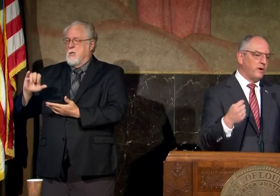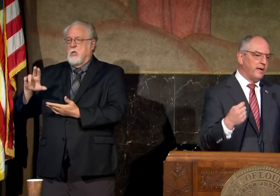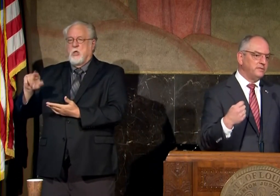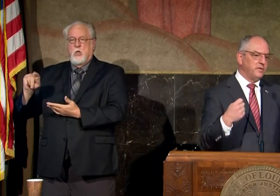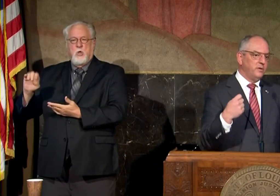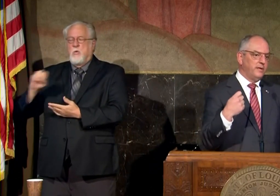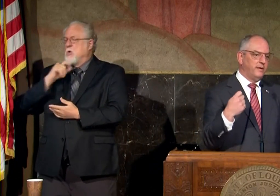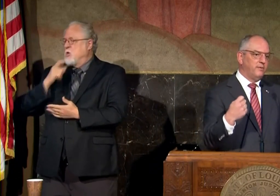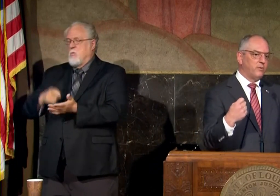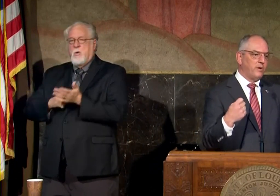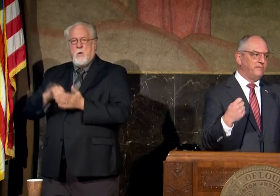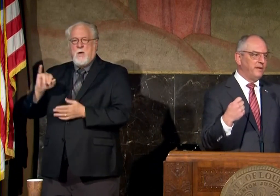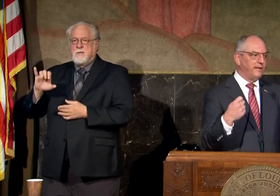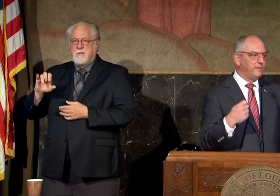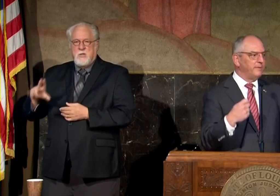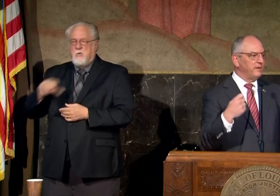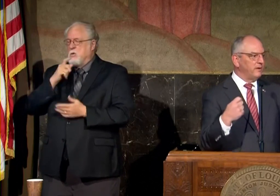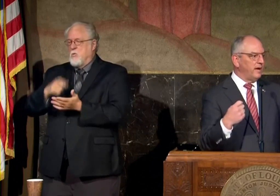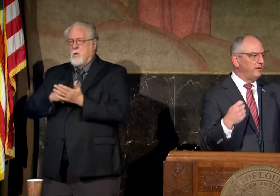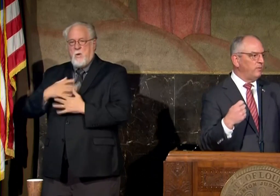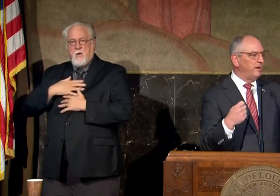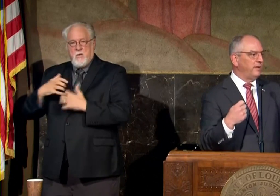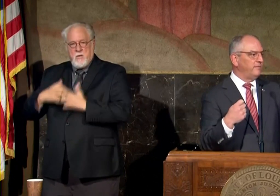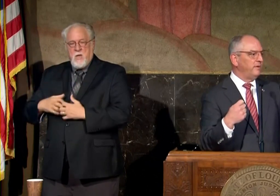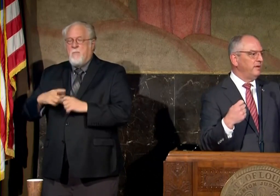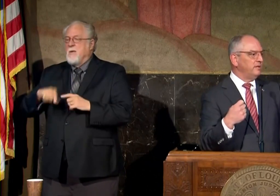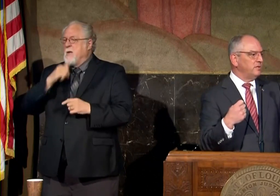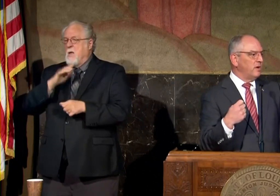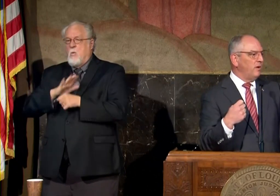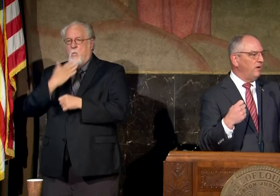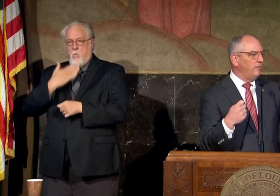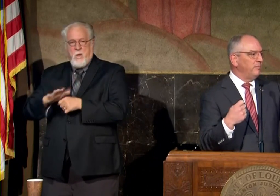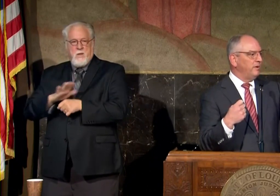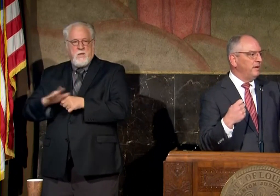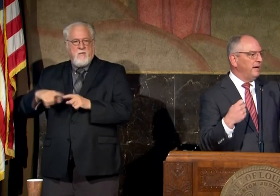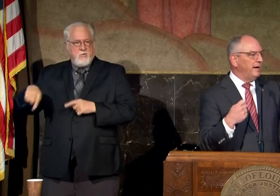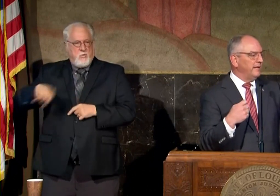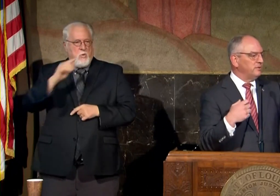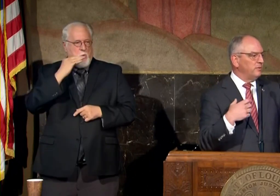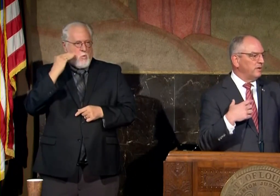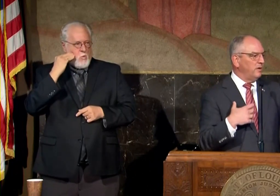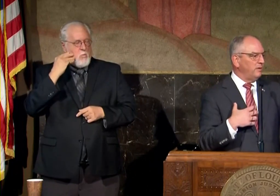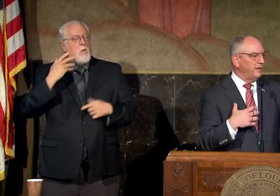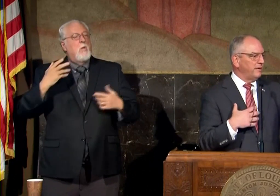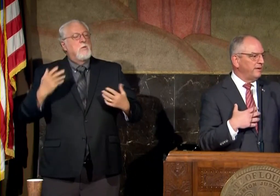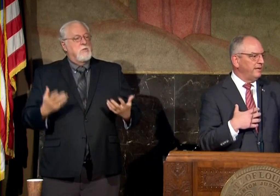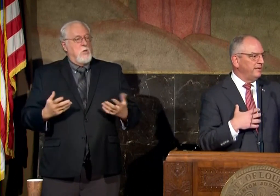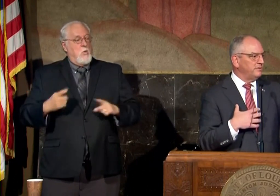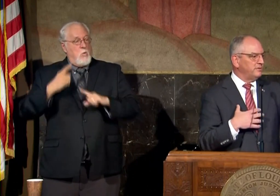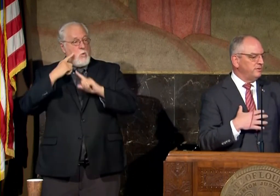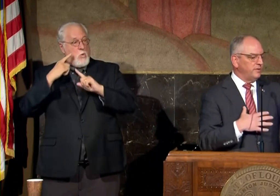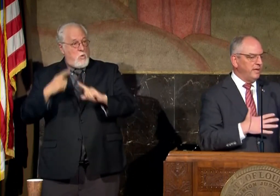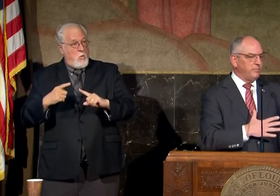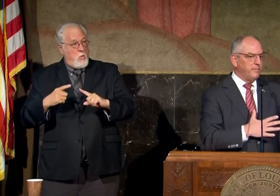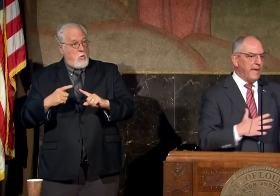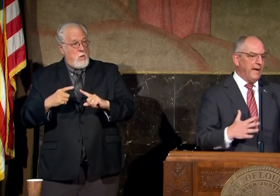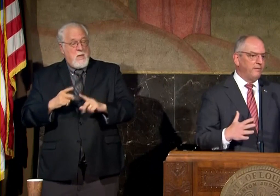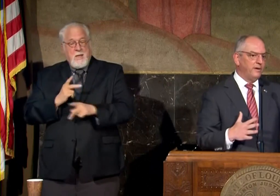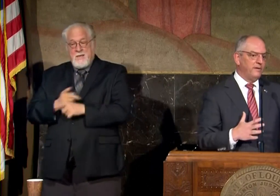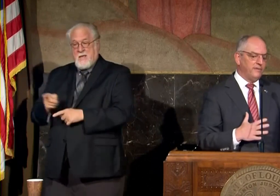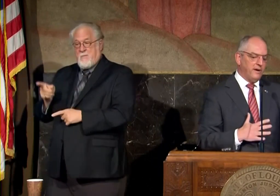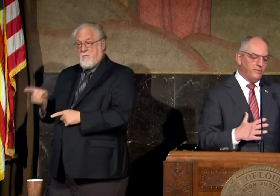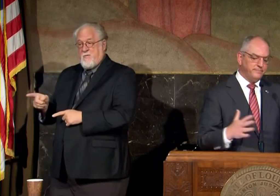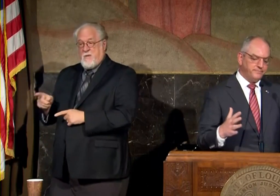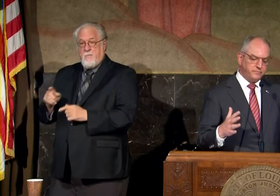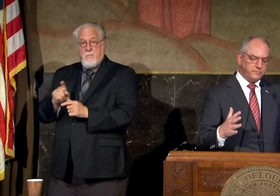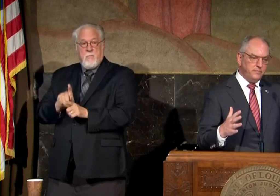don't require an icu they don't require a ventilator but they're not well enough to go home and so the goal here is to keep them out